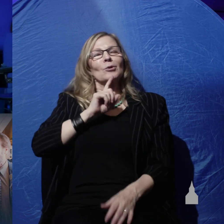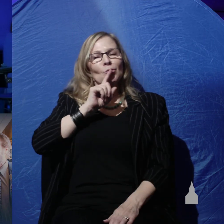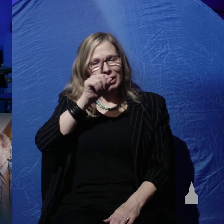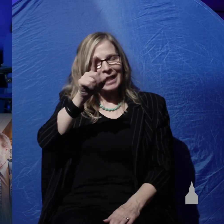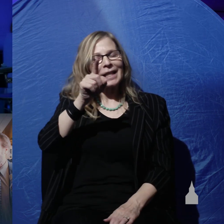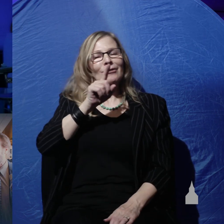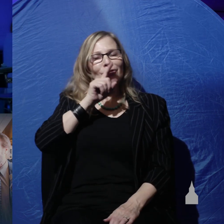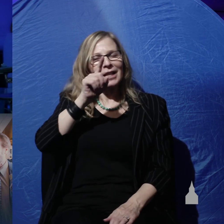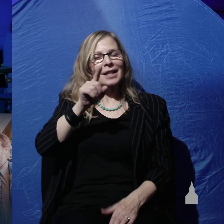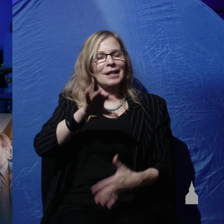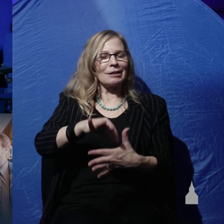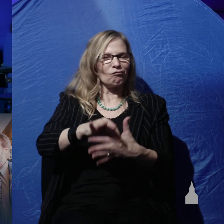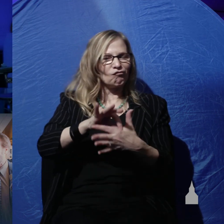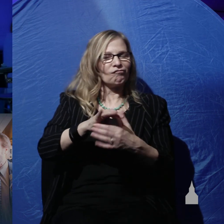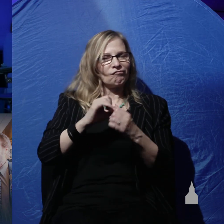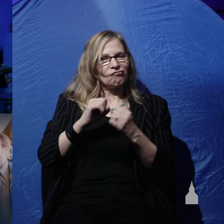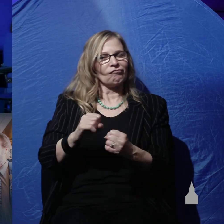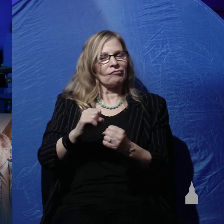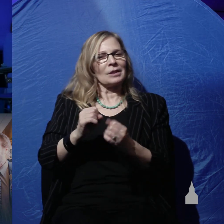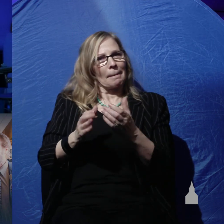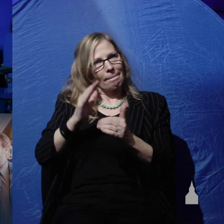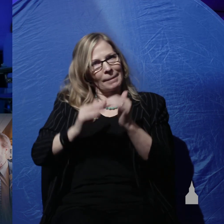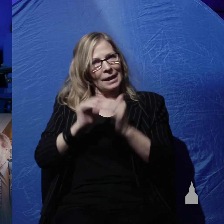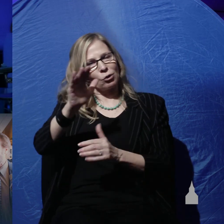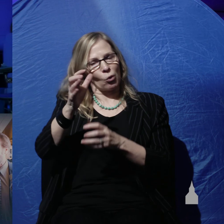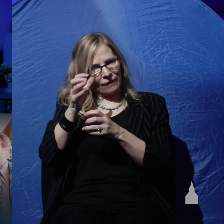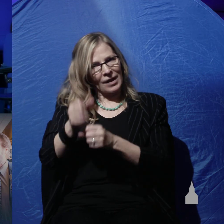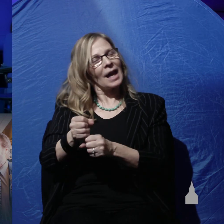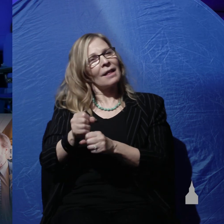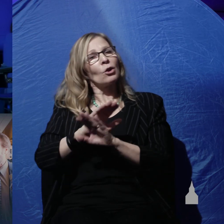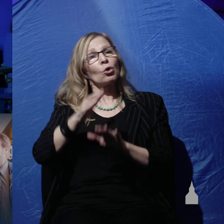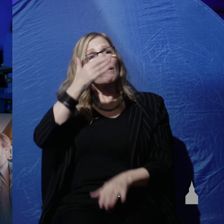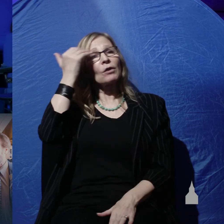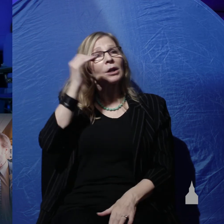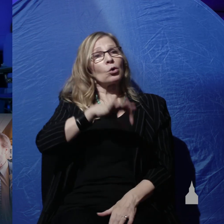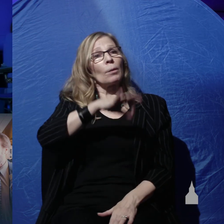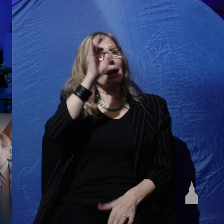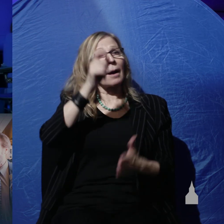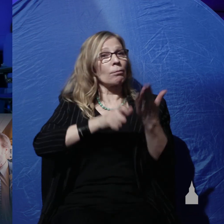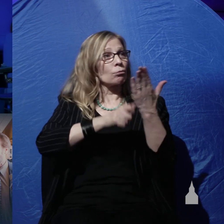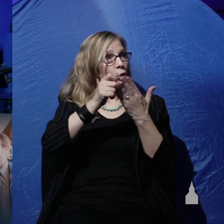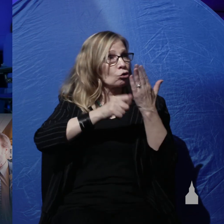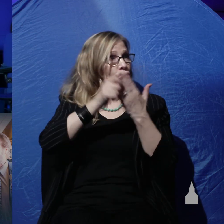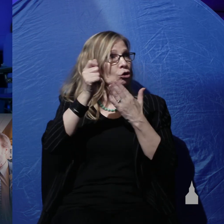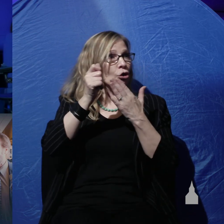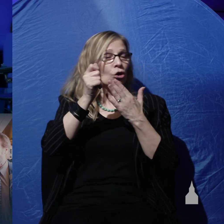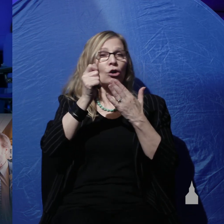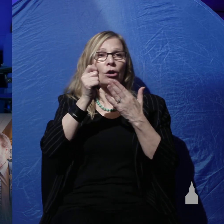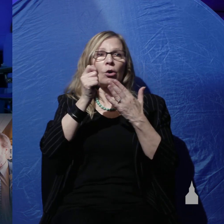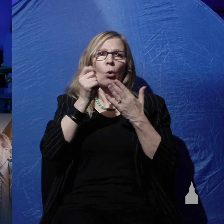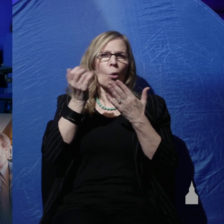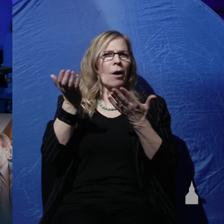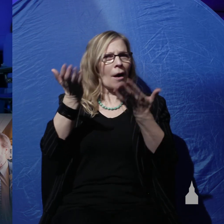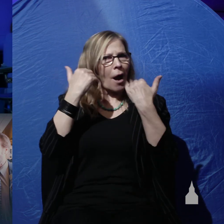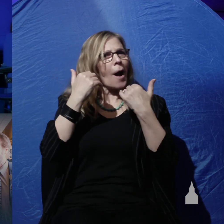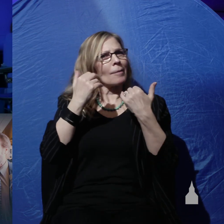that will build your faith and don't forget to pick up a brochure and plan a trip to the creation museum in the ark encounter